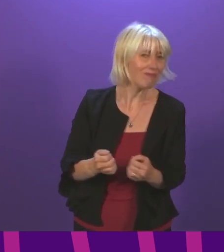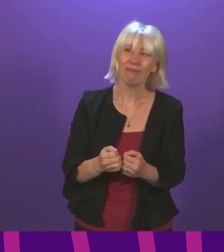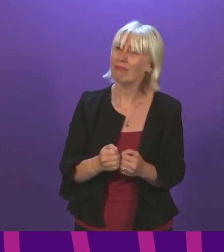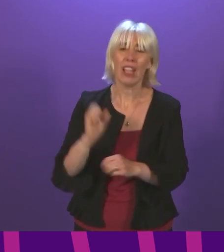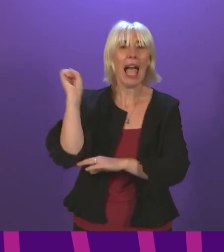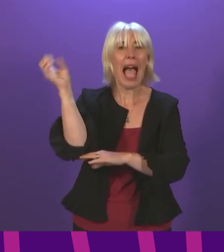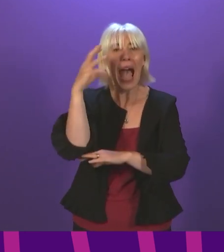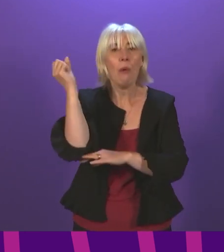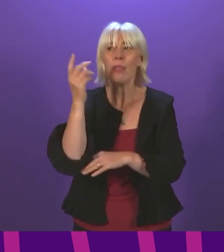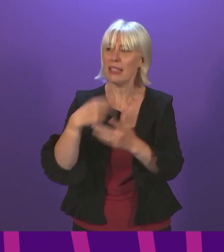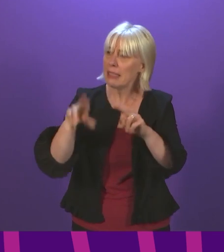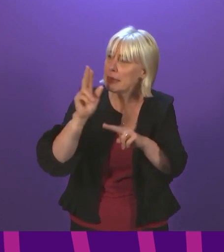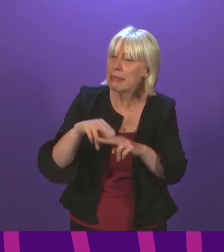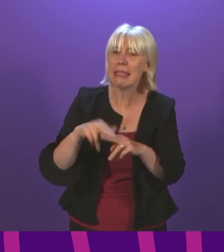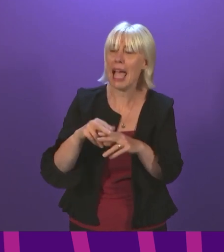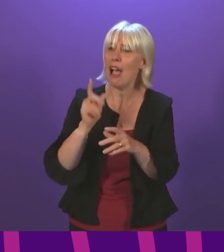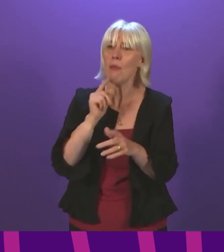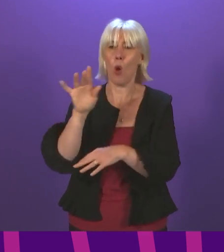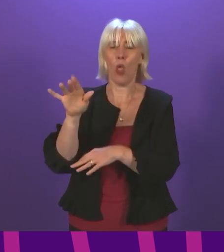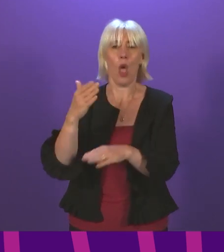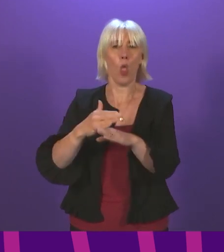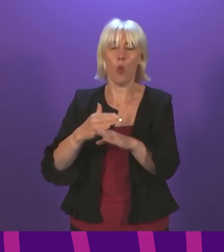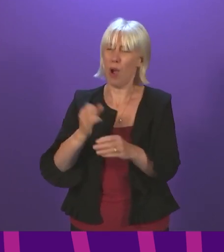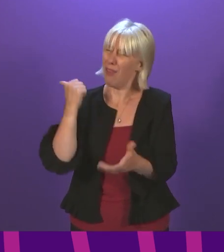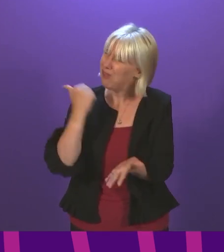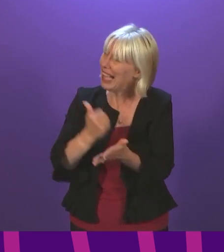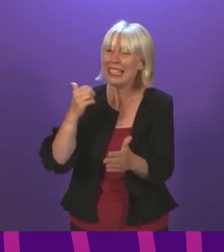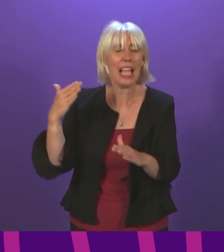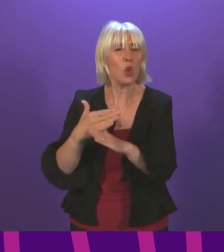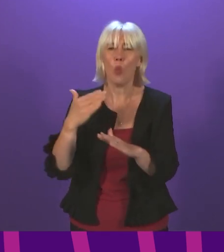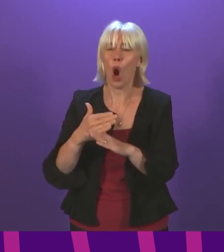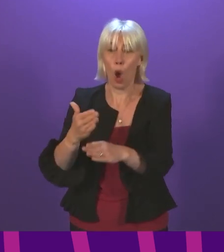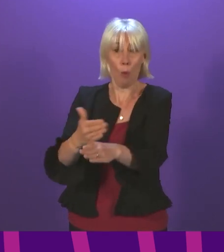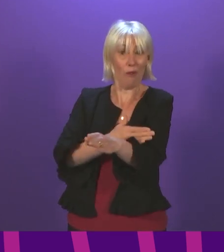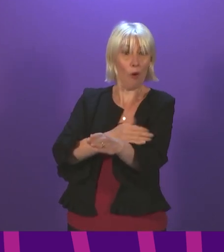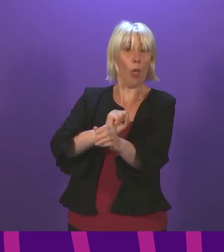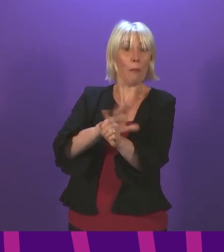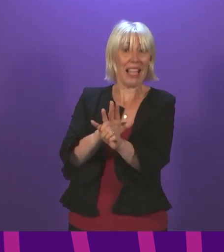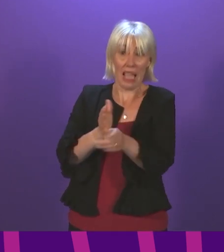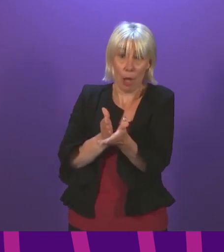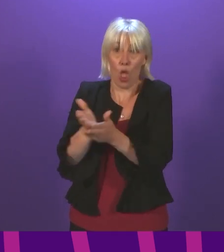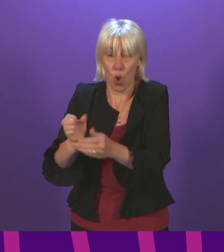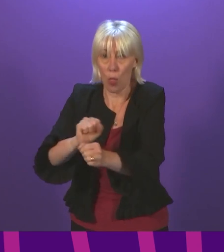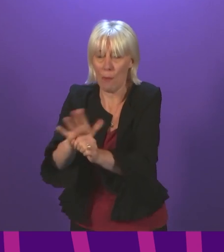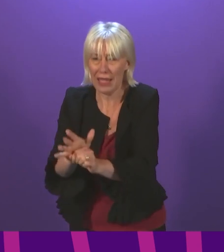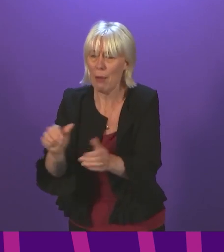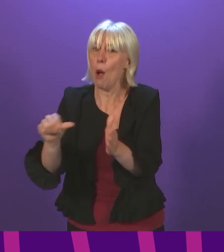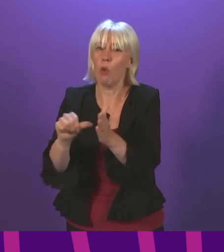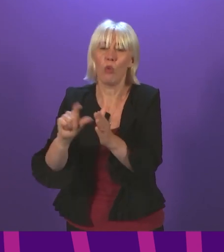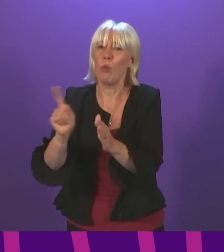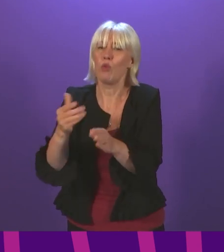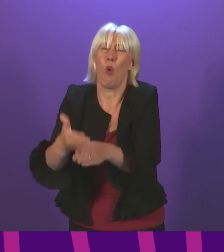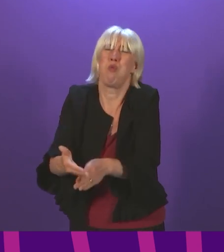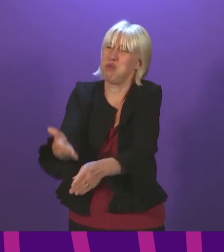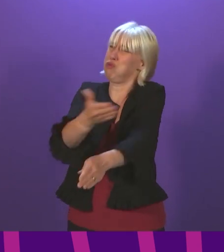staff and technicians have done fantastic work during the pandemic and before. But the problems started long before COVID